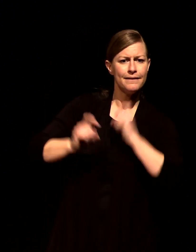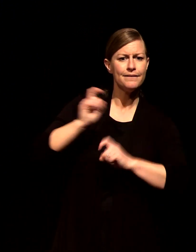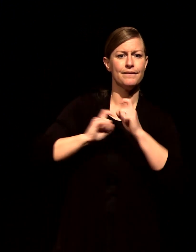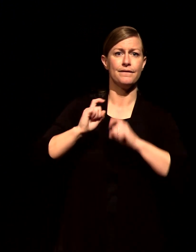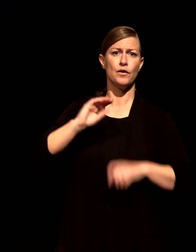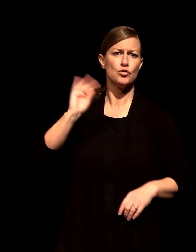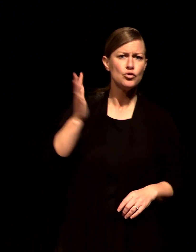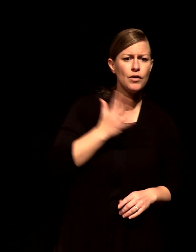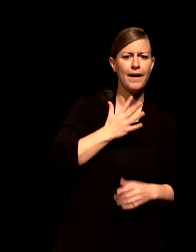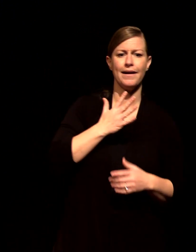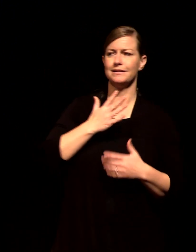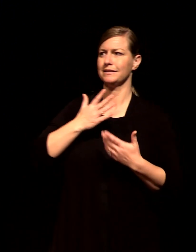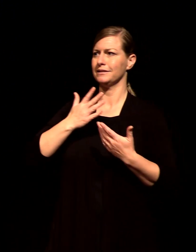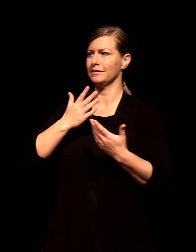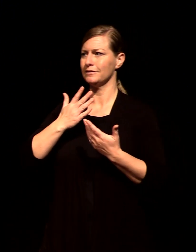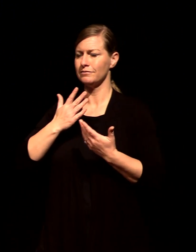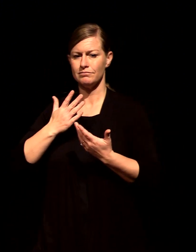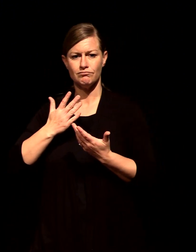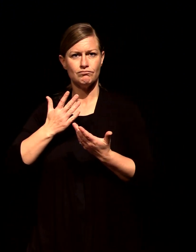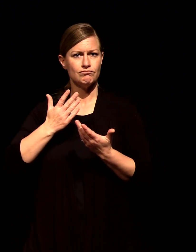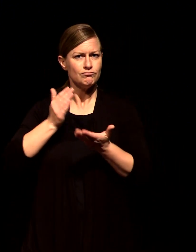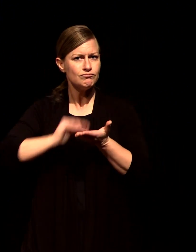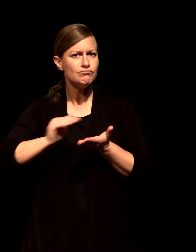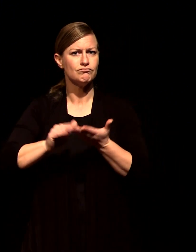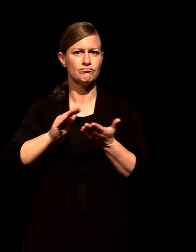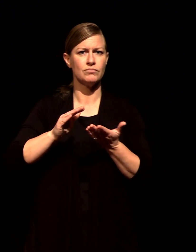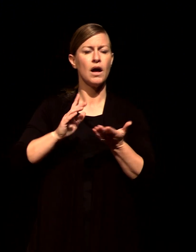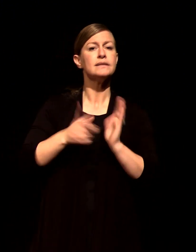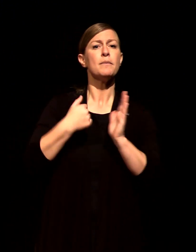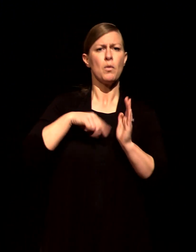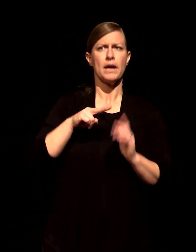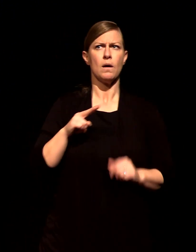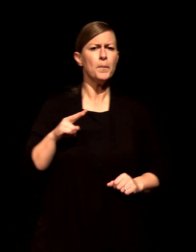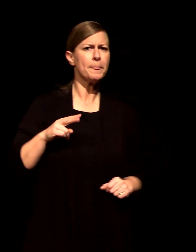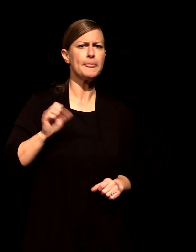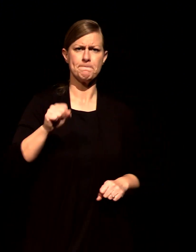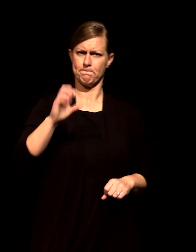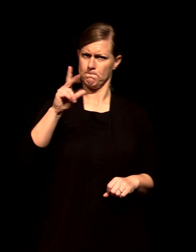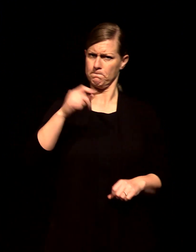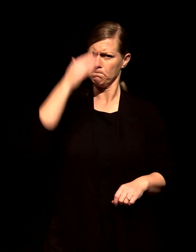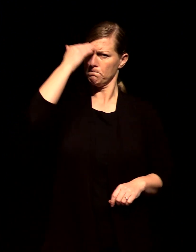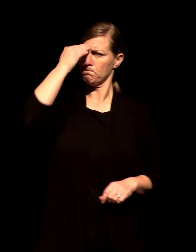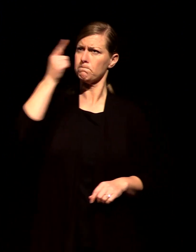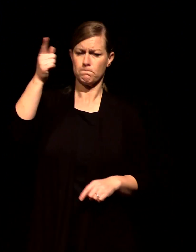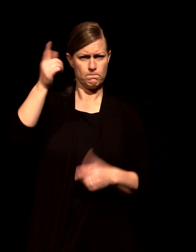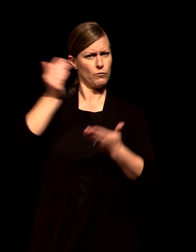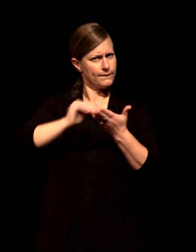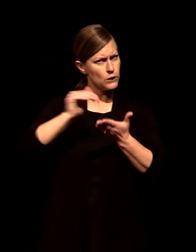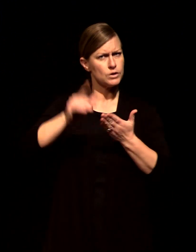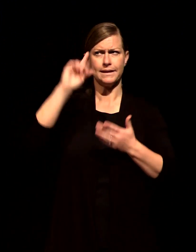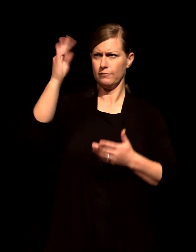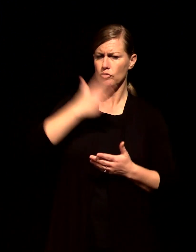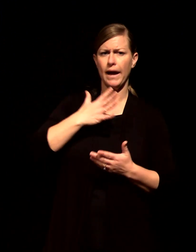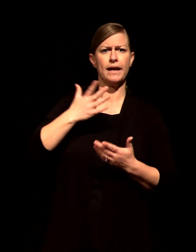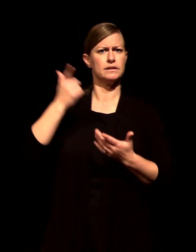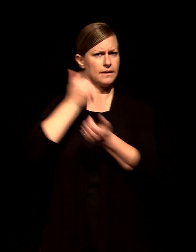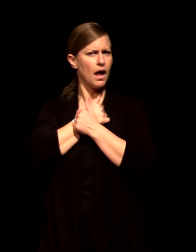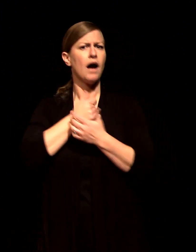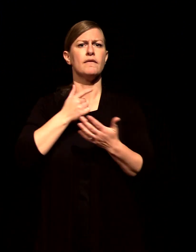apprehensively as if it's thin ice as if somehow throughout the history of the world we're going to be the first ones to do something